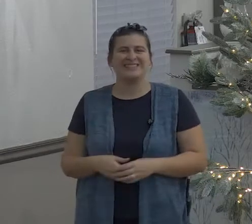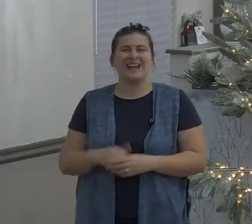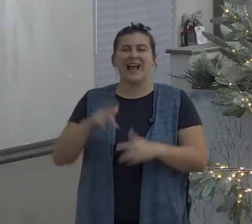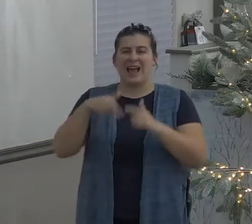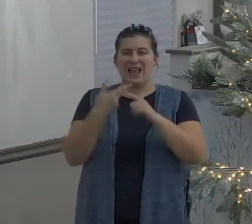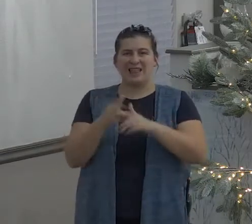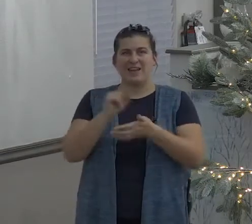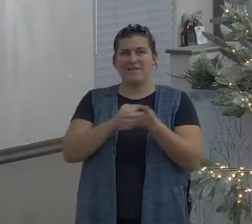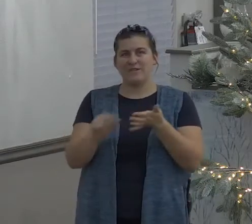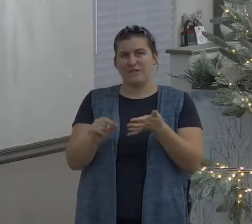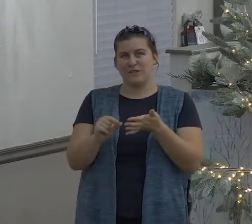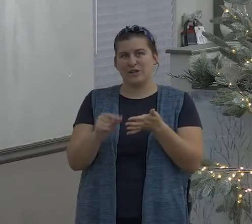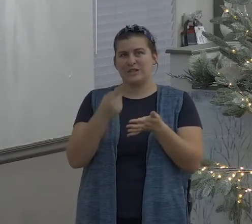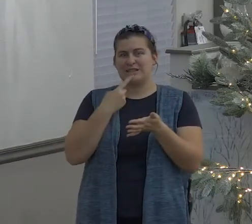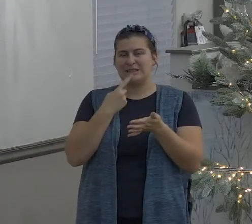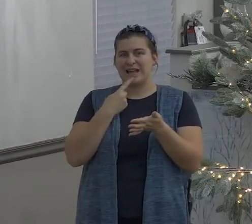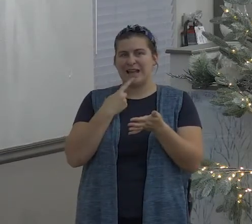I want